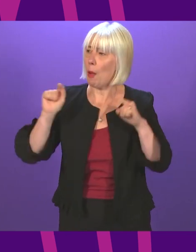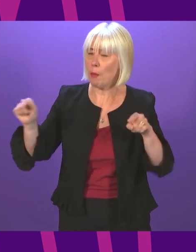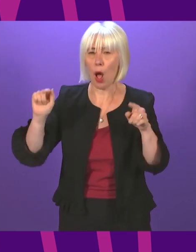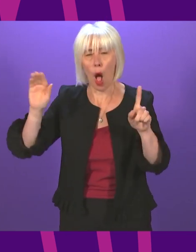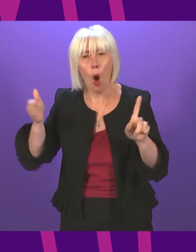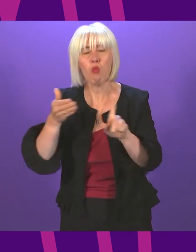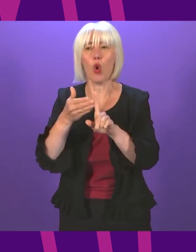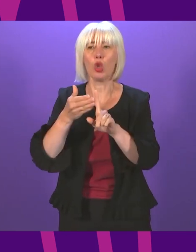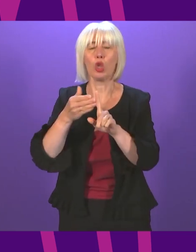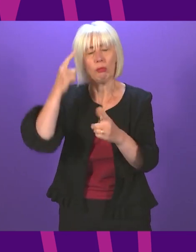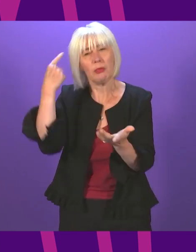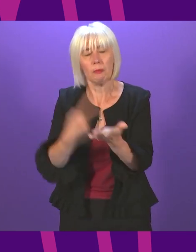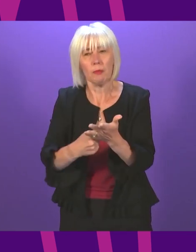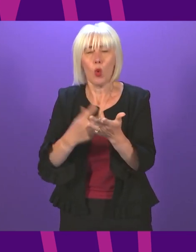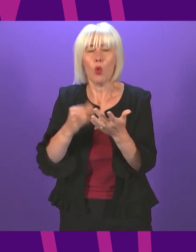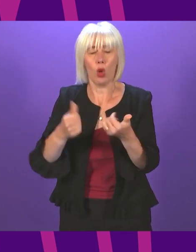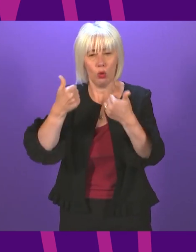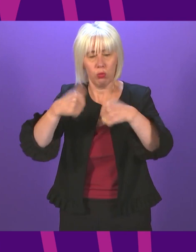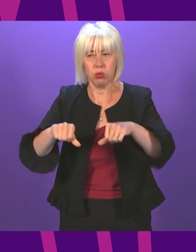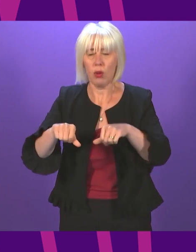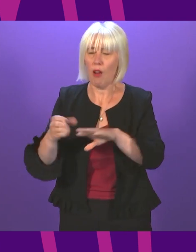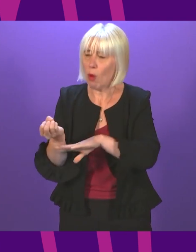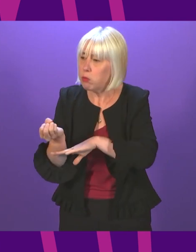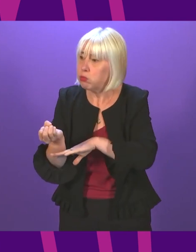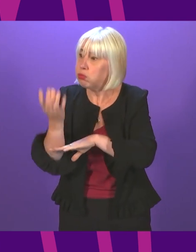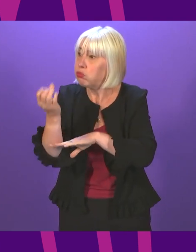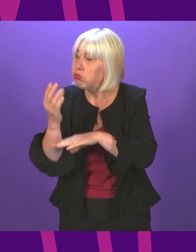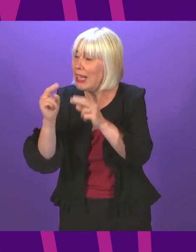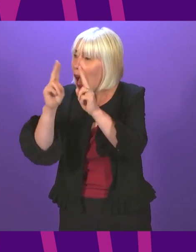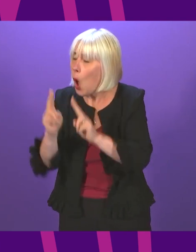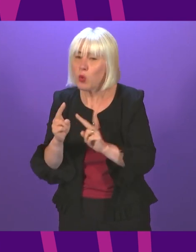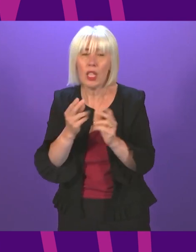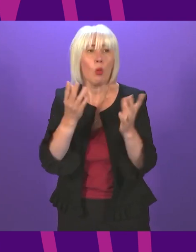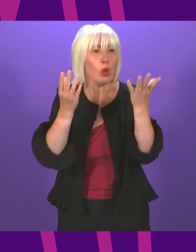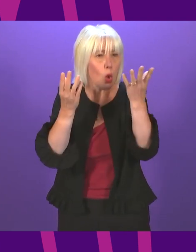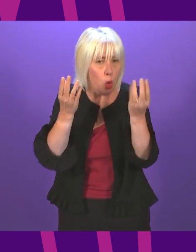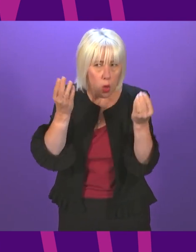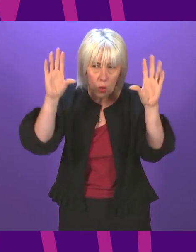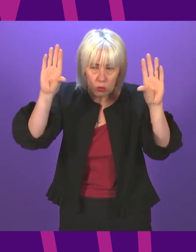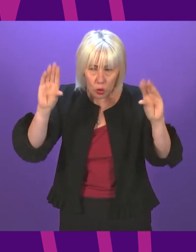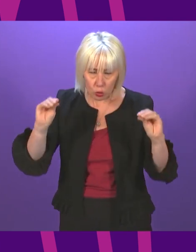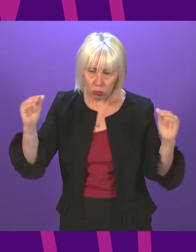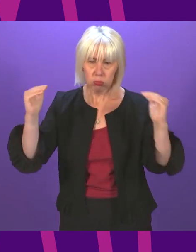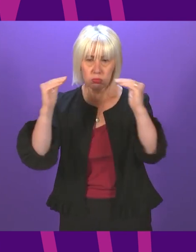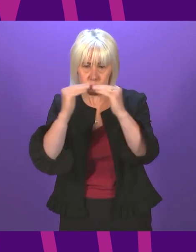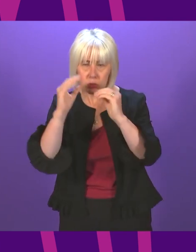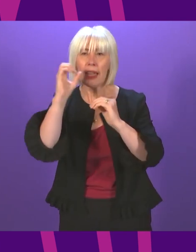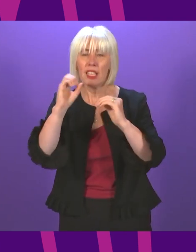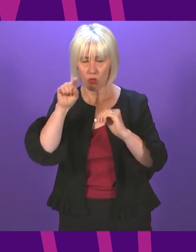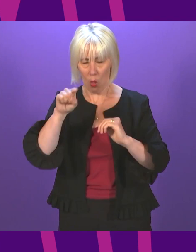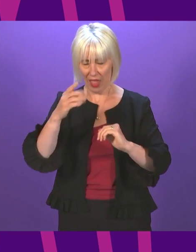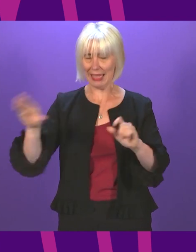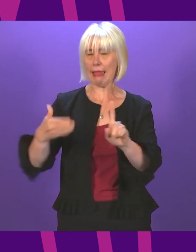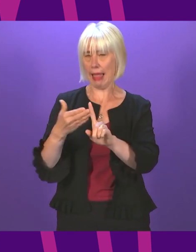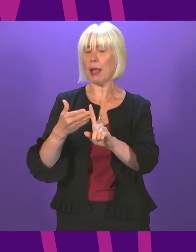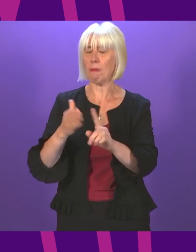justice, the transition to net zero will create economic opportunities and improve the wellbeing of all of us. We are